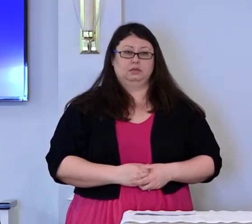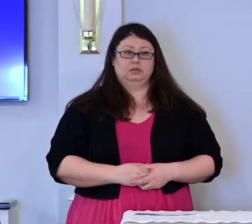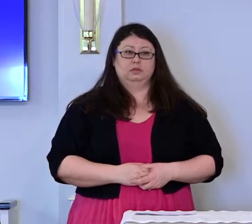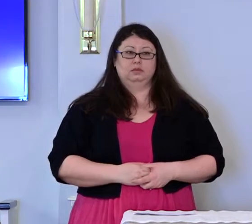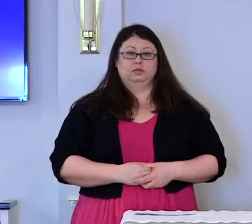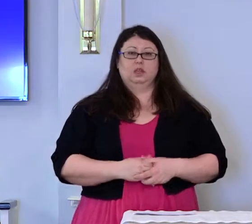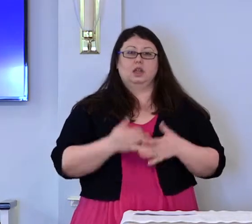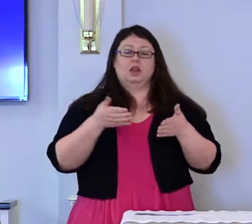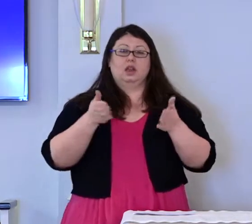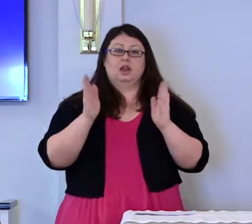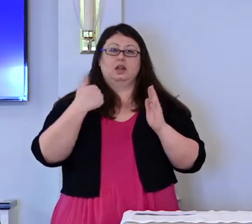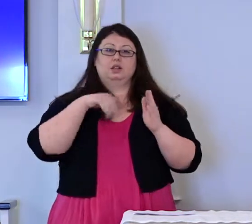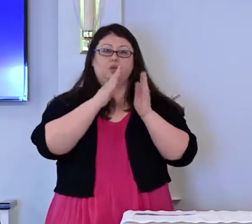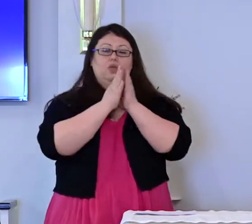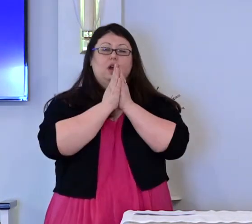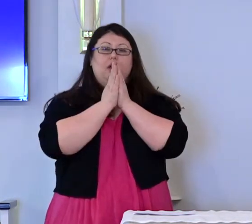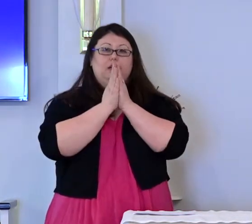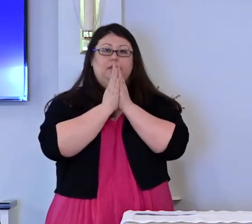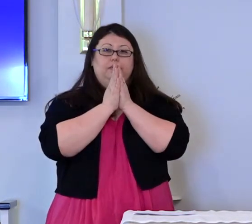Let us pray.